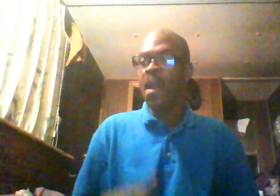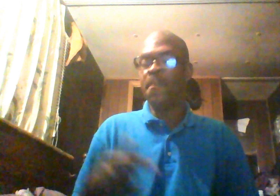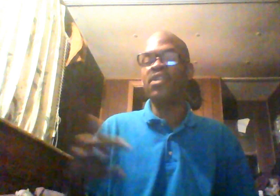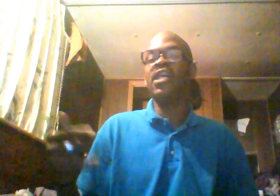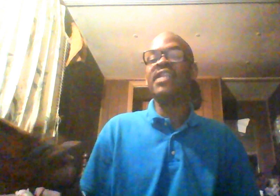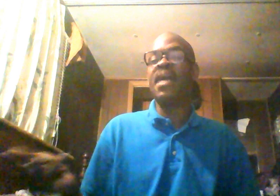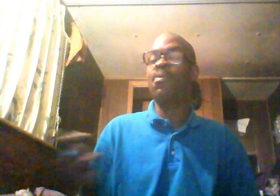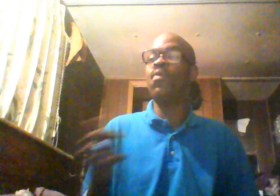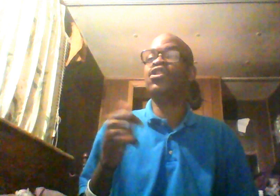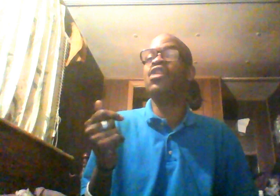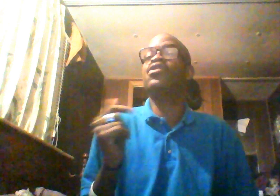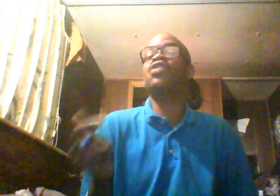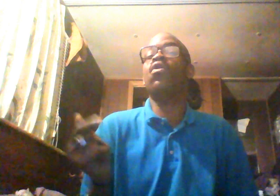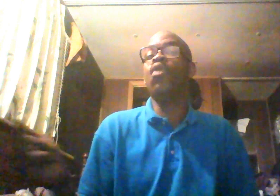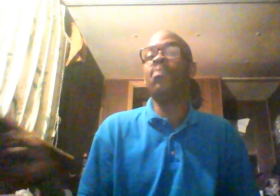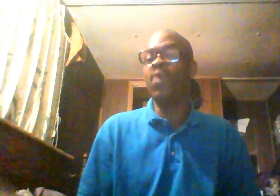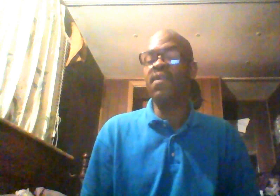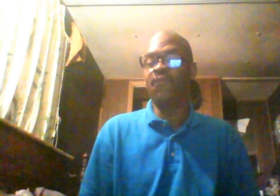But, she got to that point where she was so Oprah Winfrey.